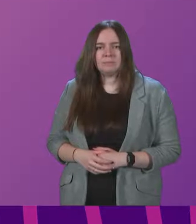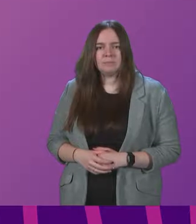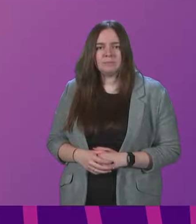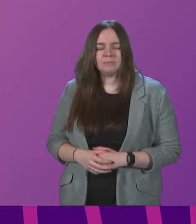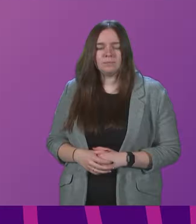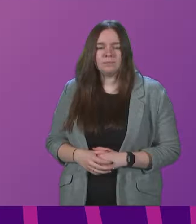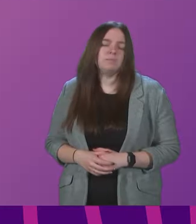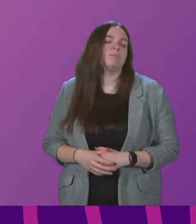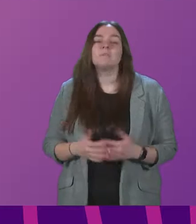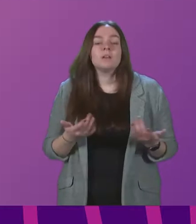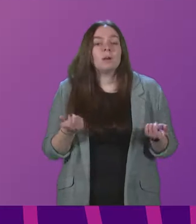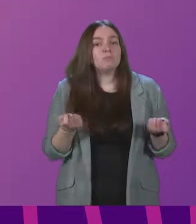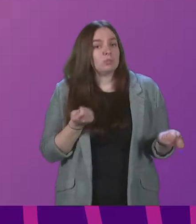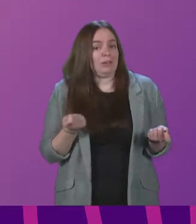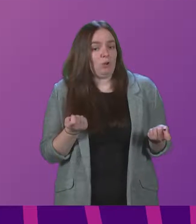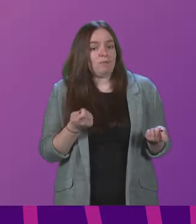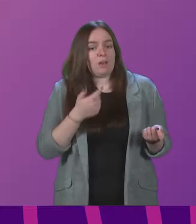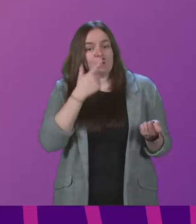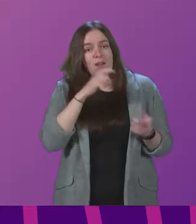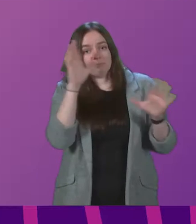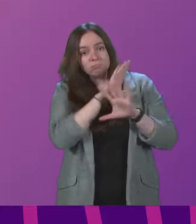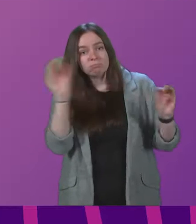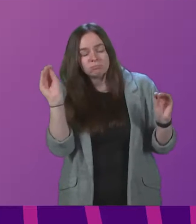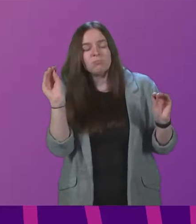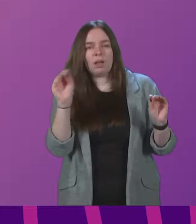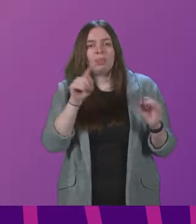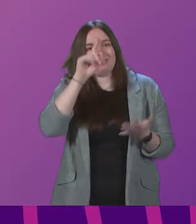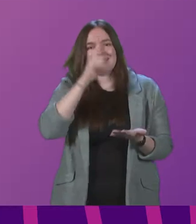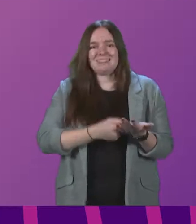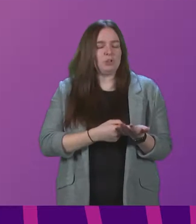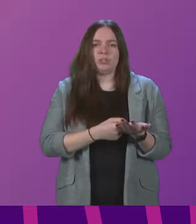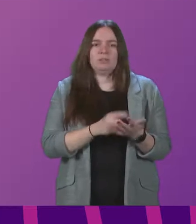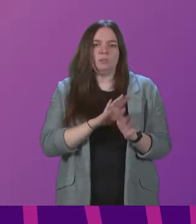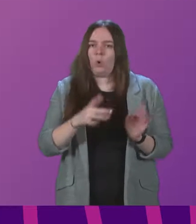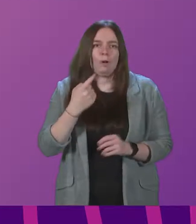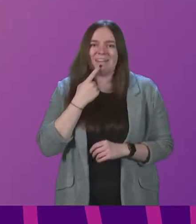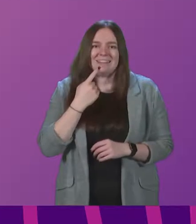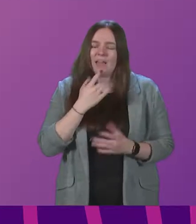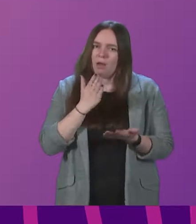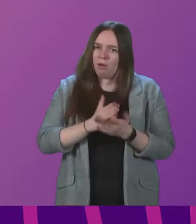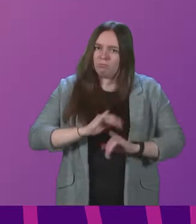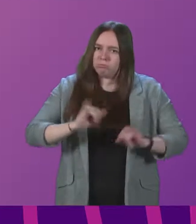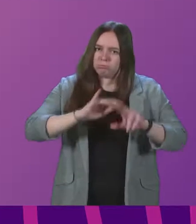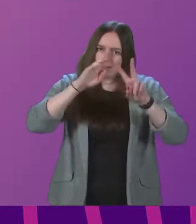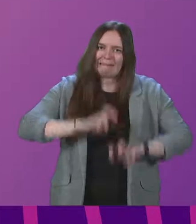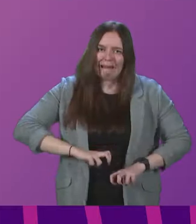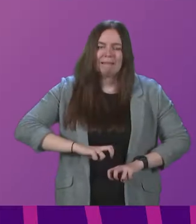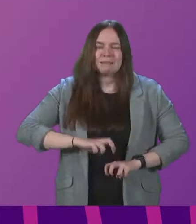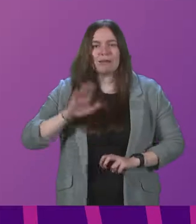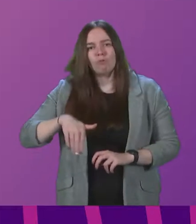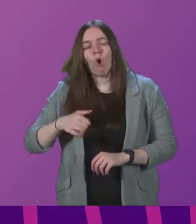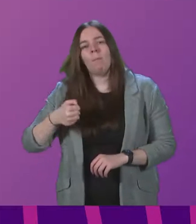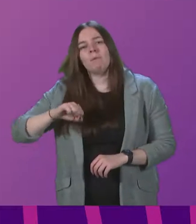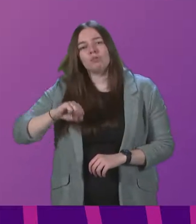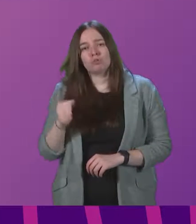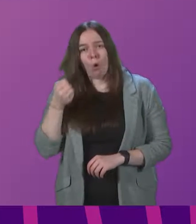President, I can assure members, the decision was not taken at all lightweight. Significant analysis was carried out both by ScotRail